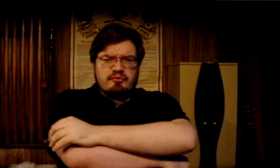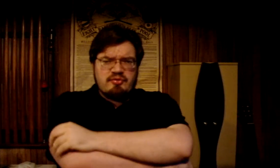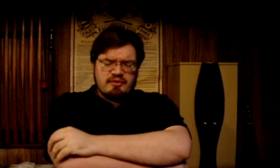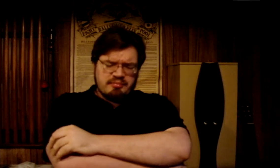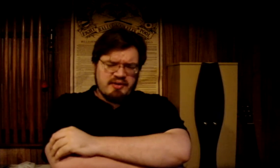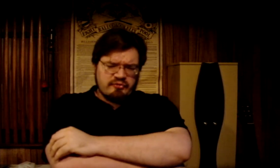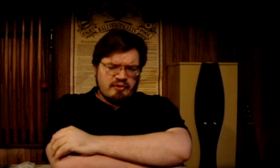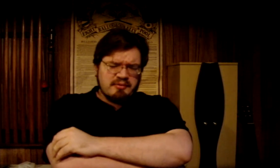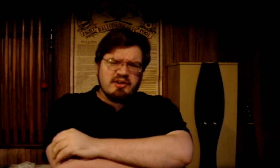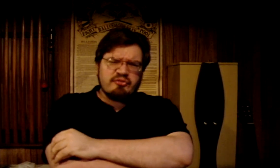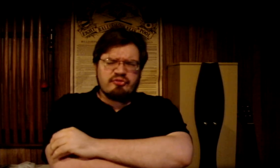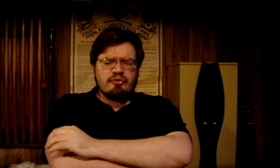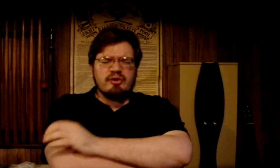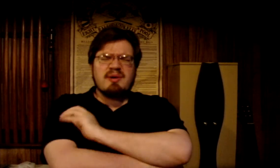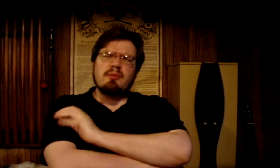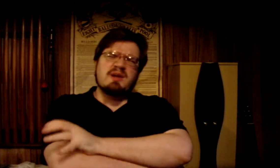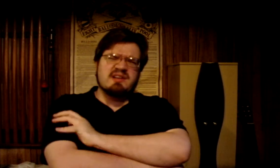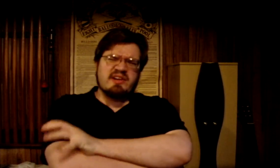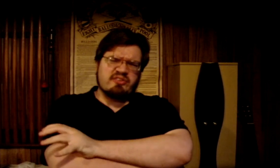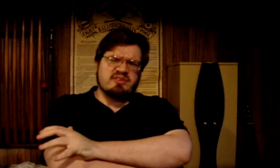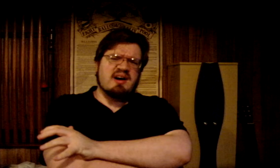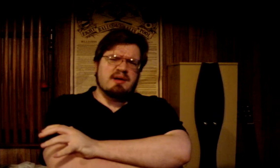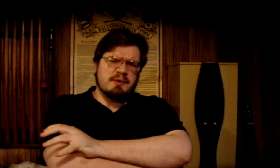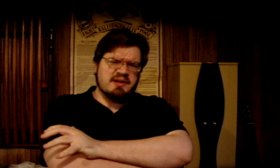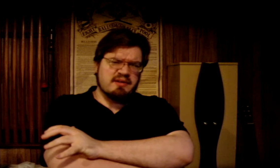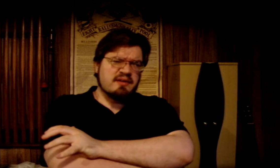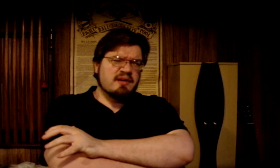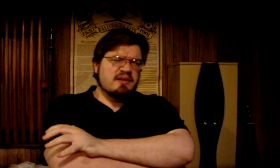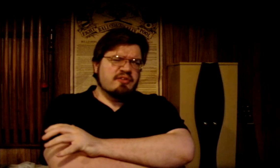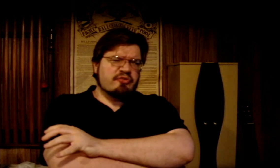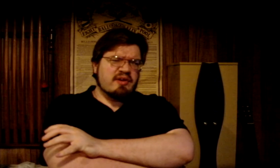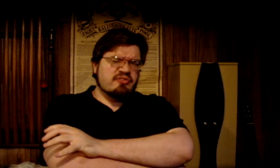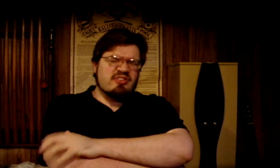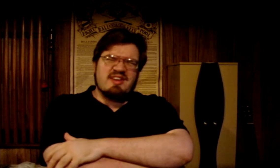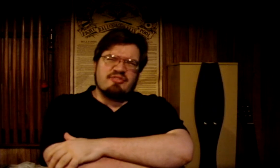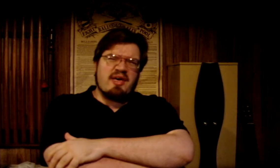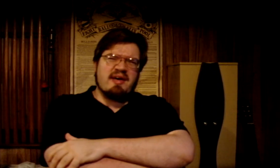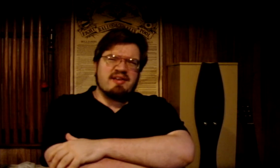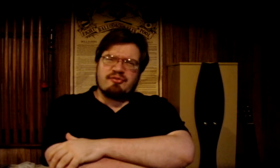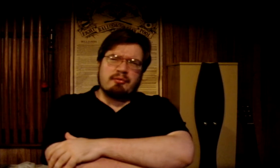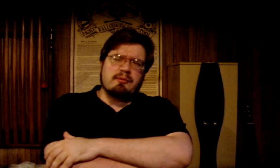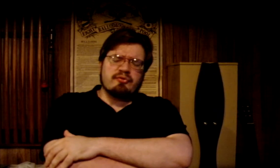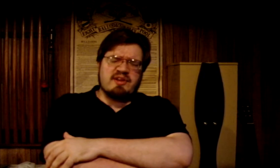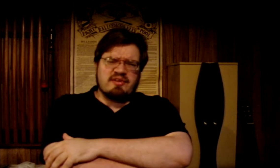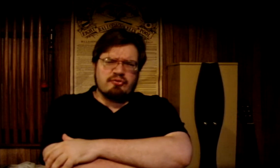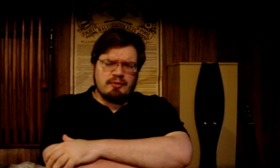theory playlist. I'm going to talk about when you let it die, when you say, geez, I guess there really wasn't anything to it.